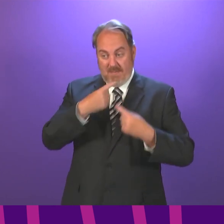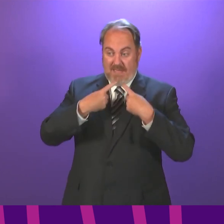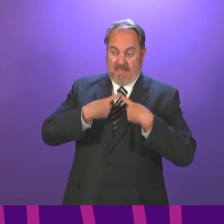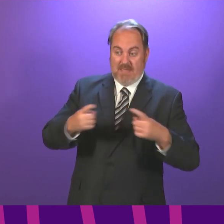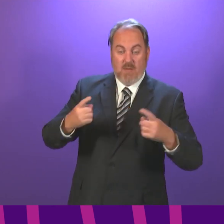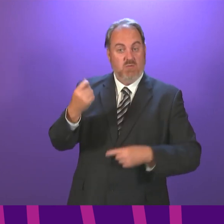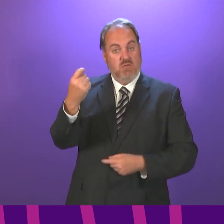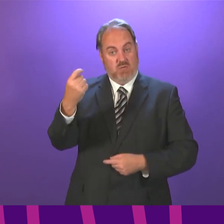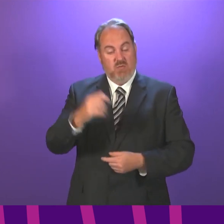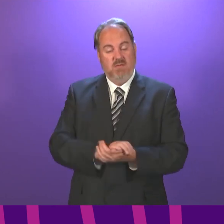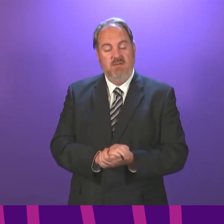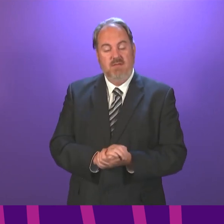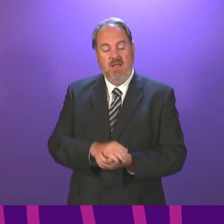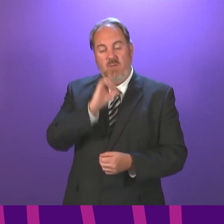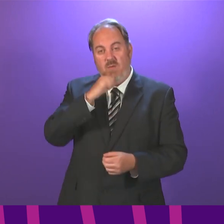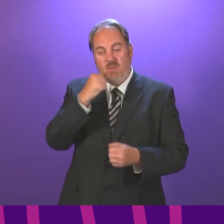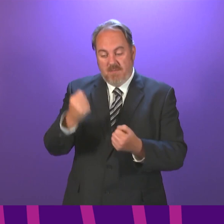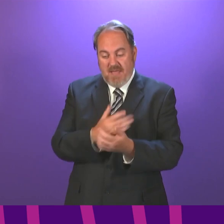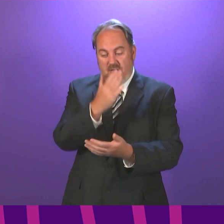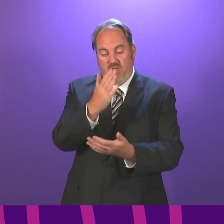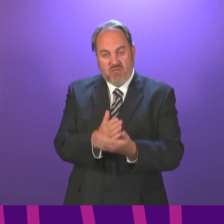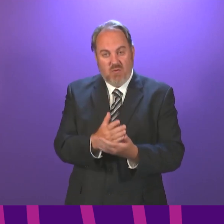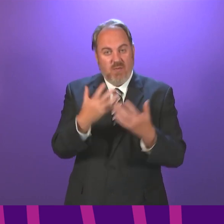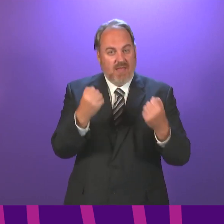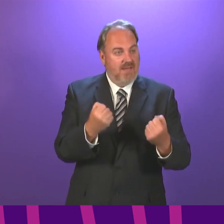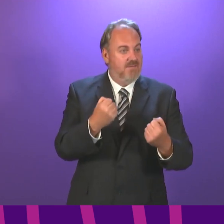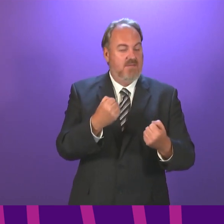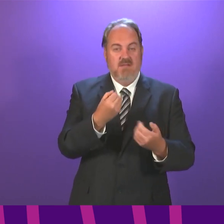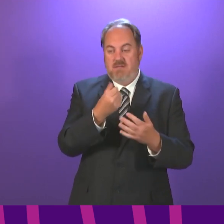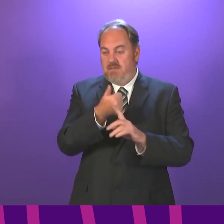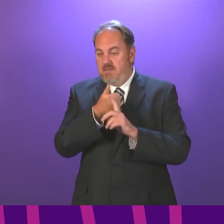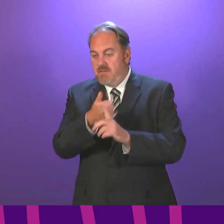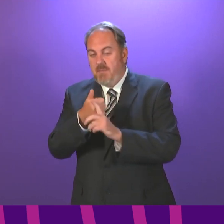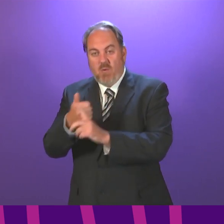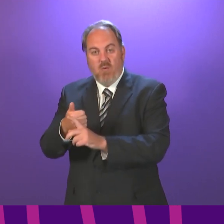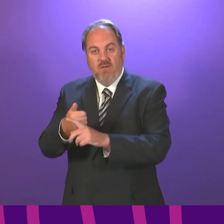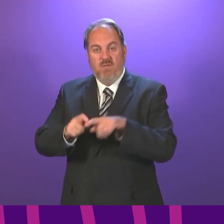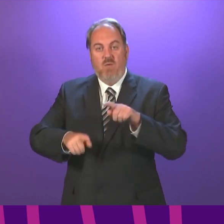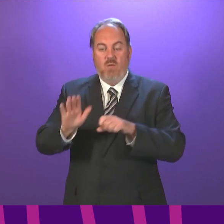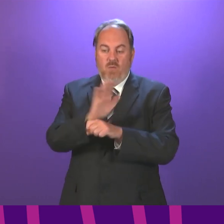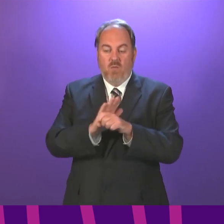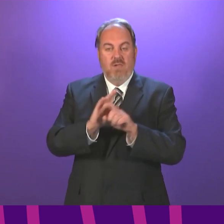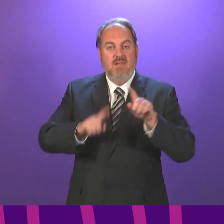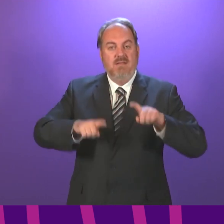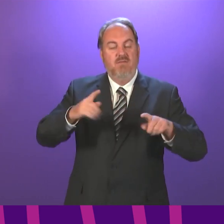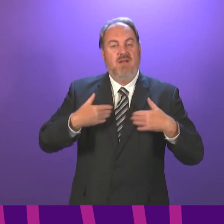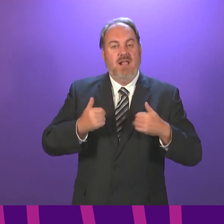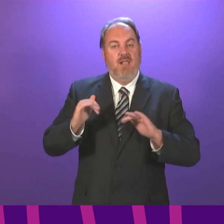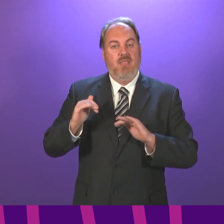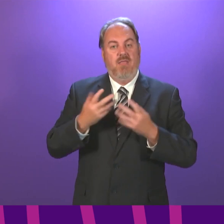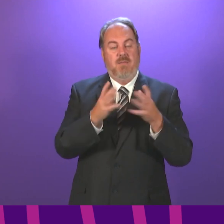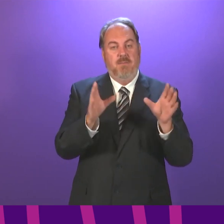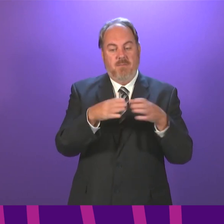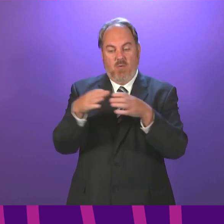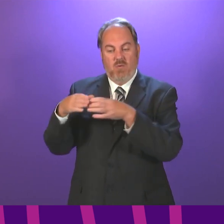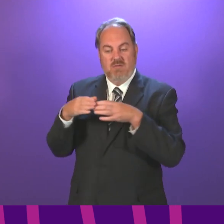additional resources and other support available to health boards. For example, NHS Lanarkshire would have received